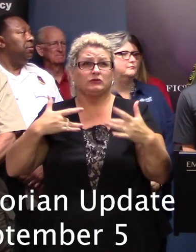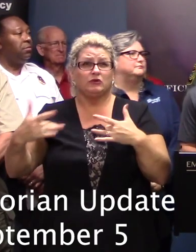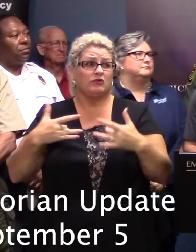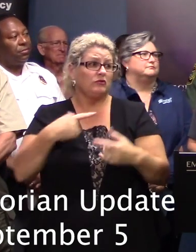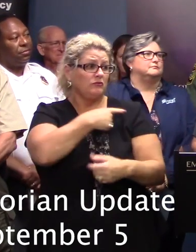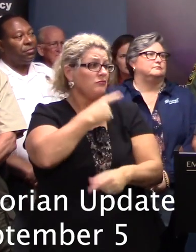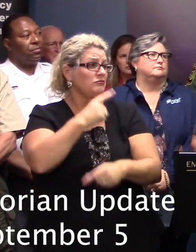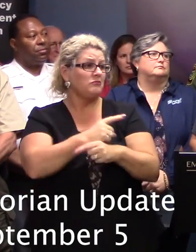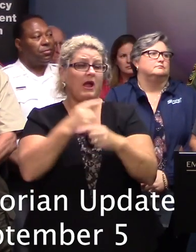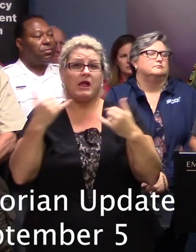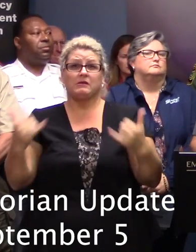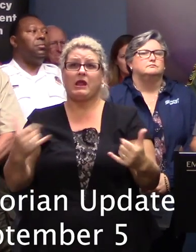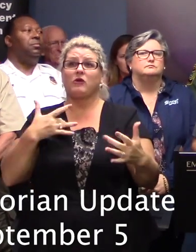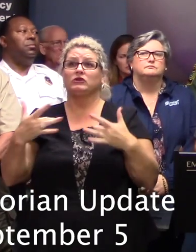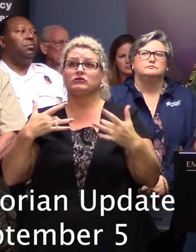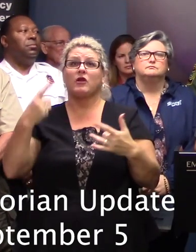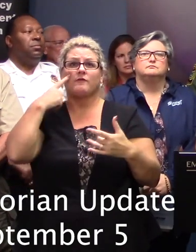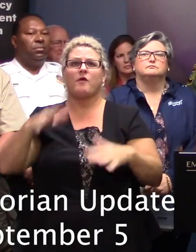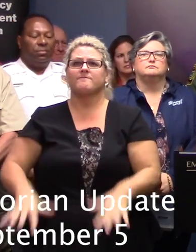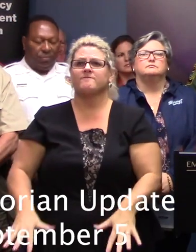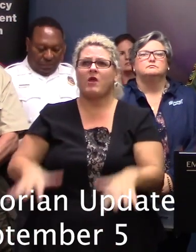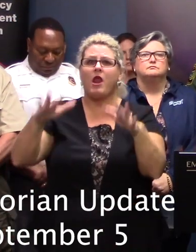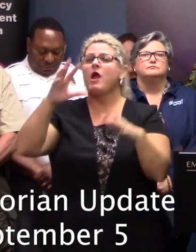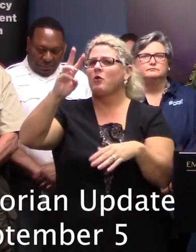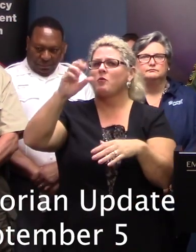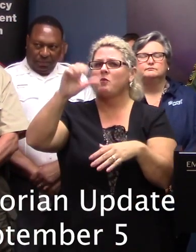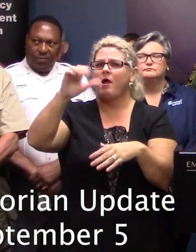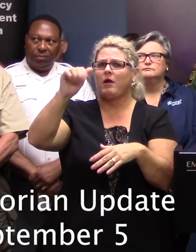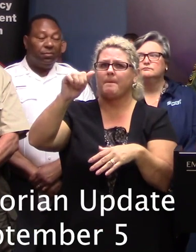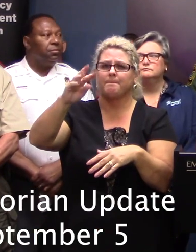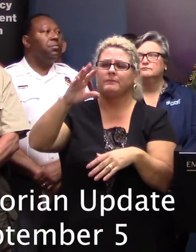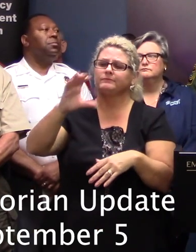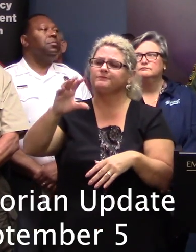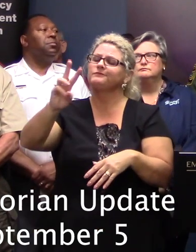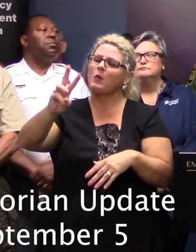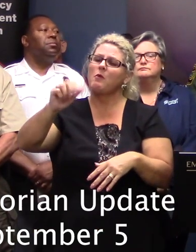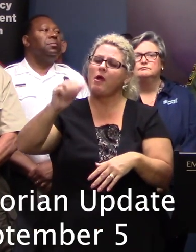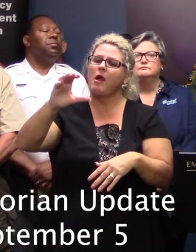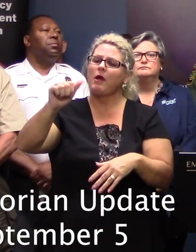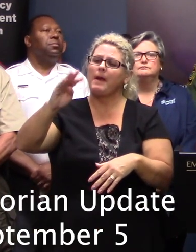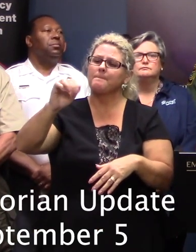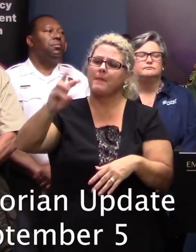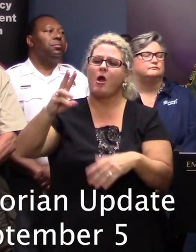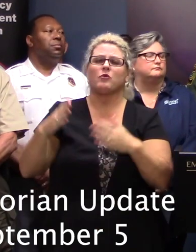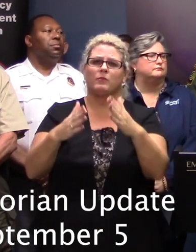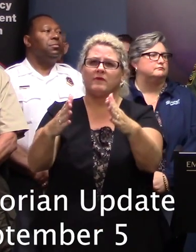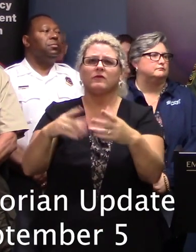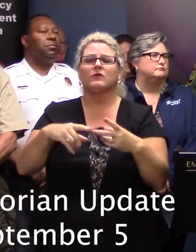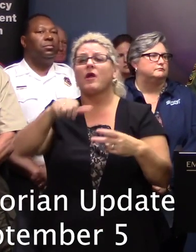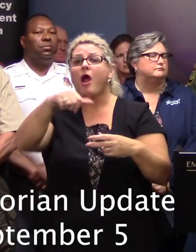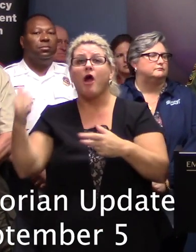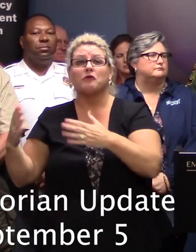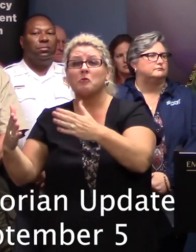right now the only concern we have for major flooding is on the Waccamaw river we have no concerns here in the midlands other rivers along the